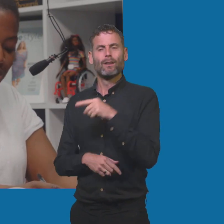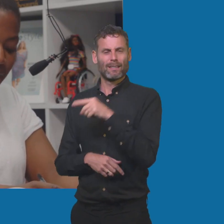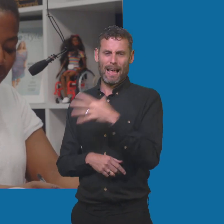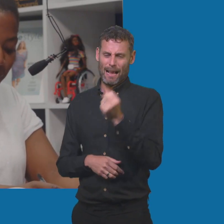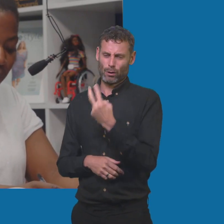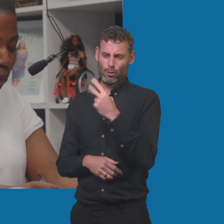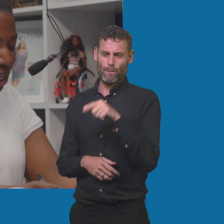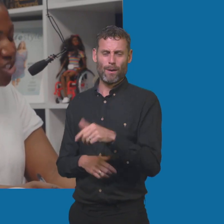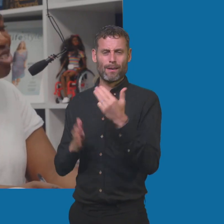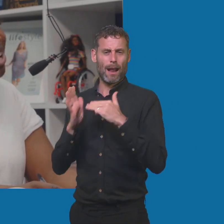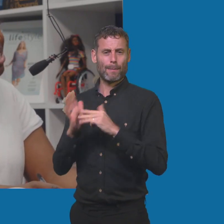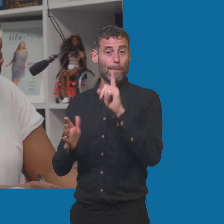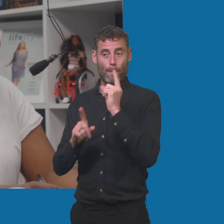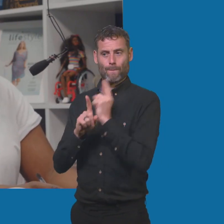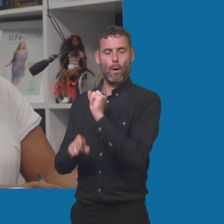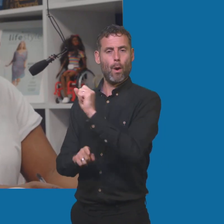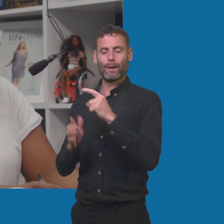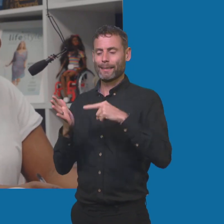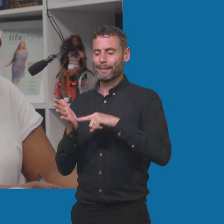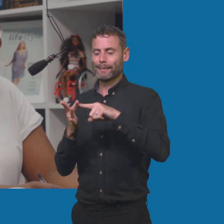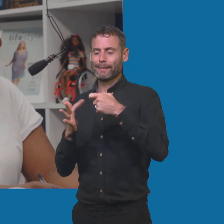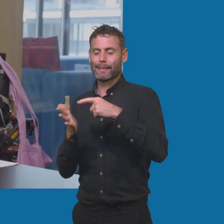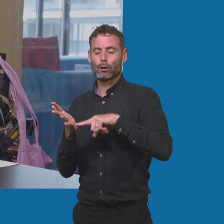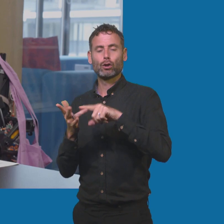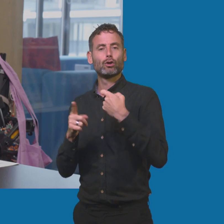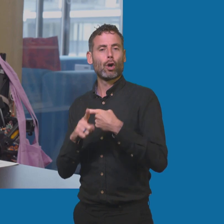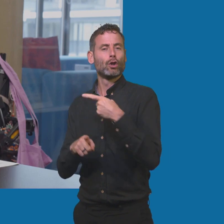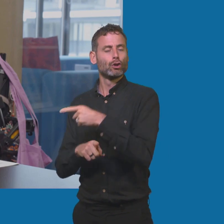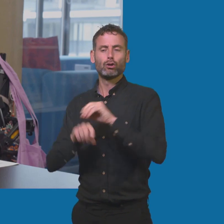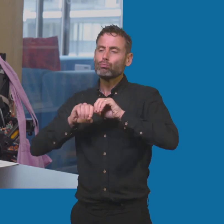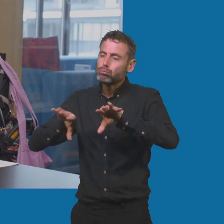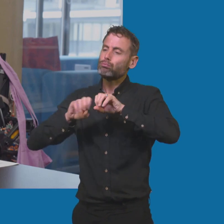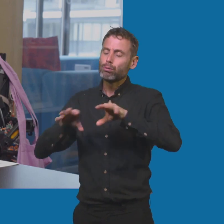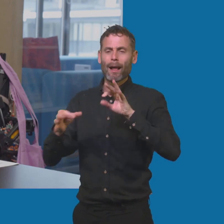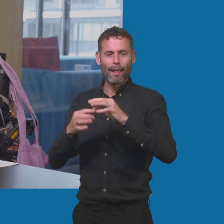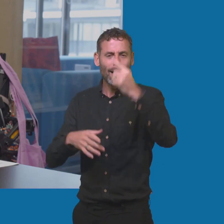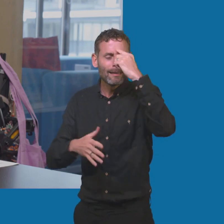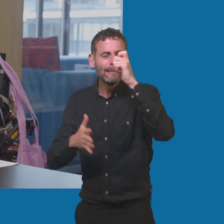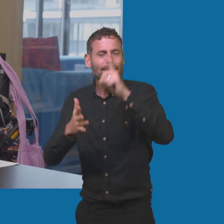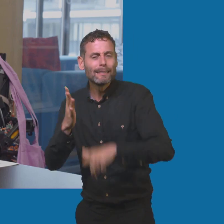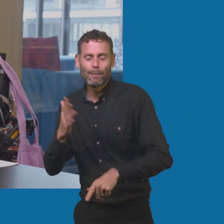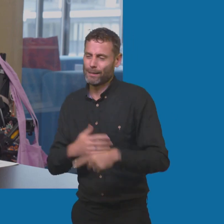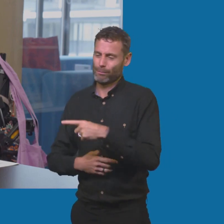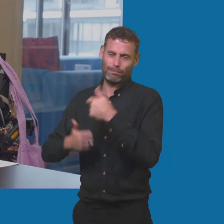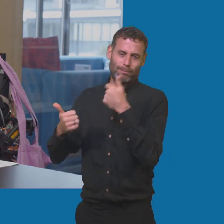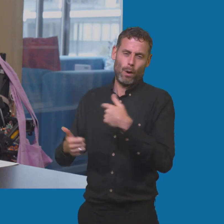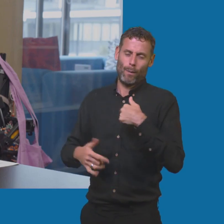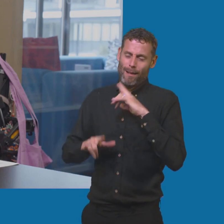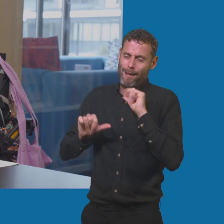educate people on questions around disability. We love her. Don't we? Very excited. Very. Hi,